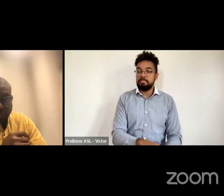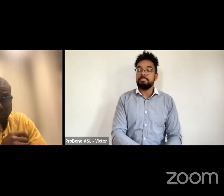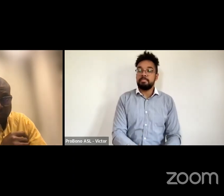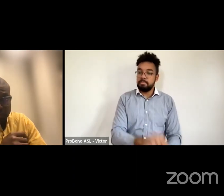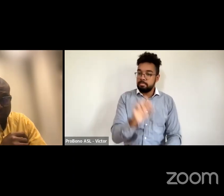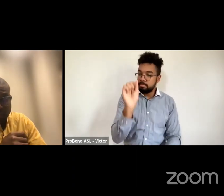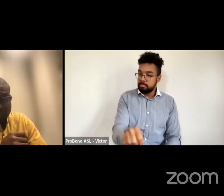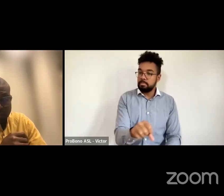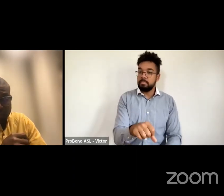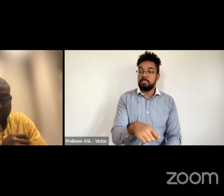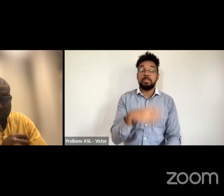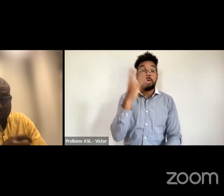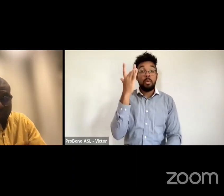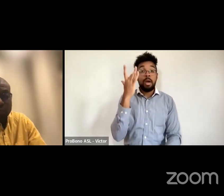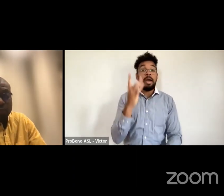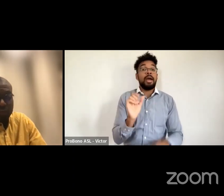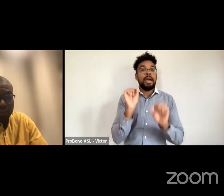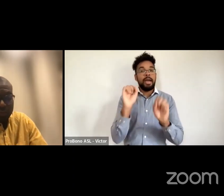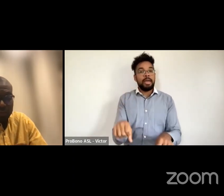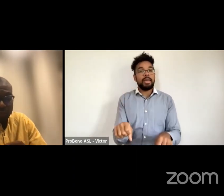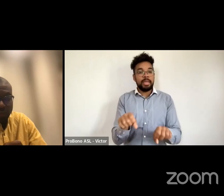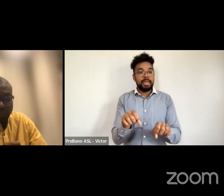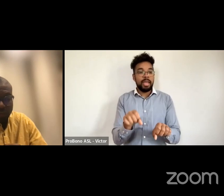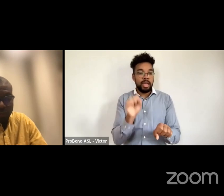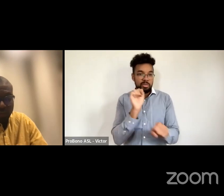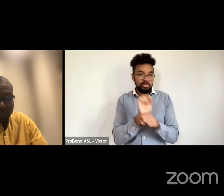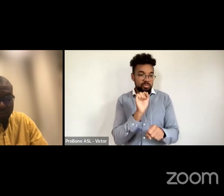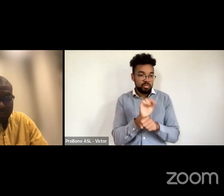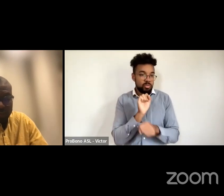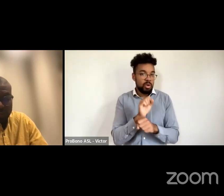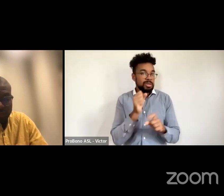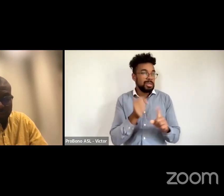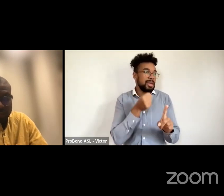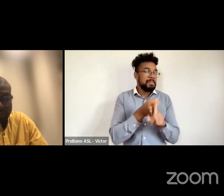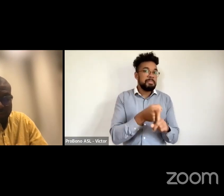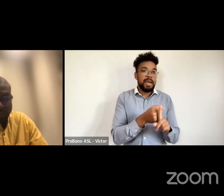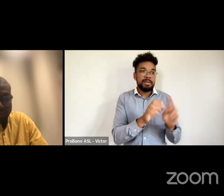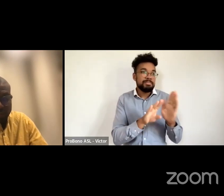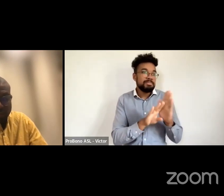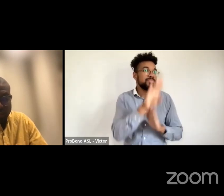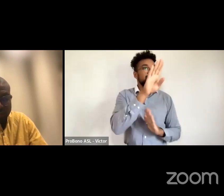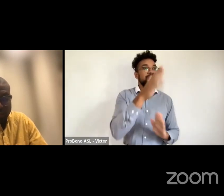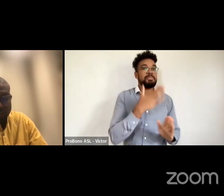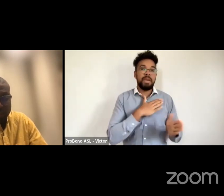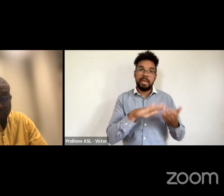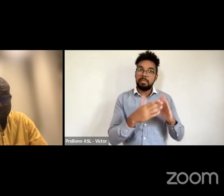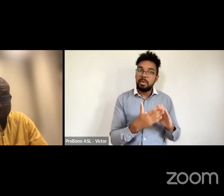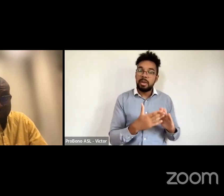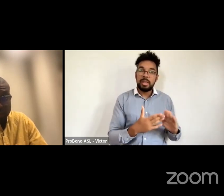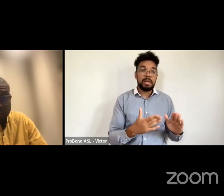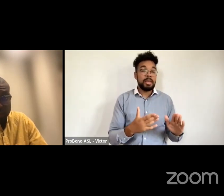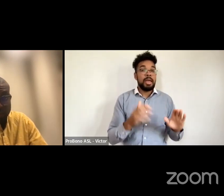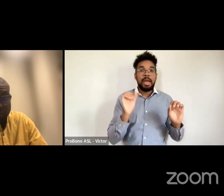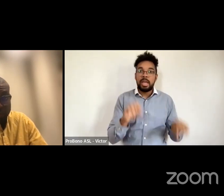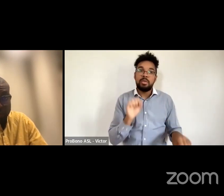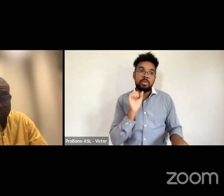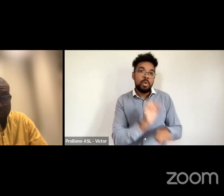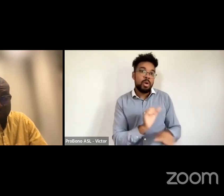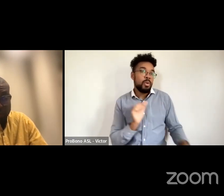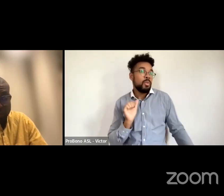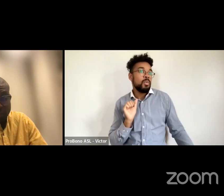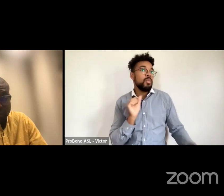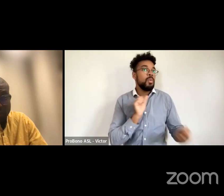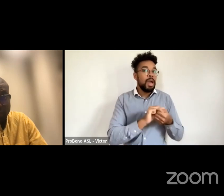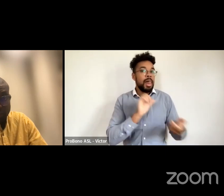that has effect on my community it allows me reach my community it allows me work with my community towards